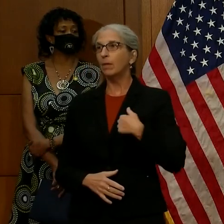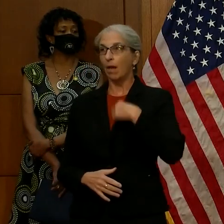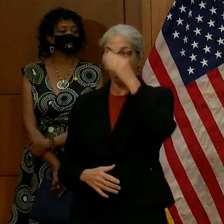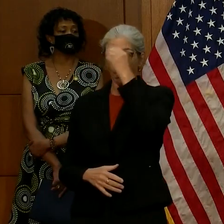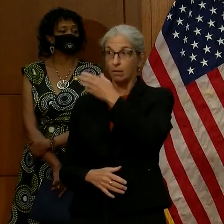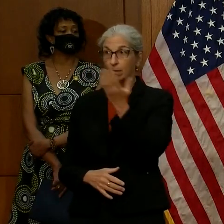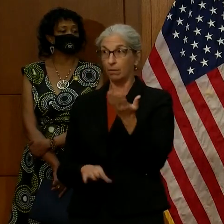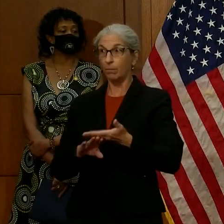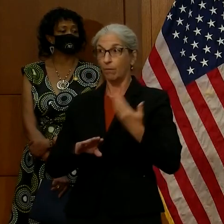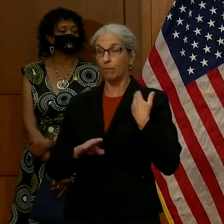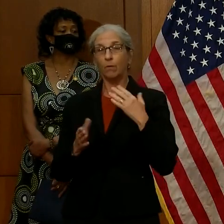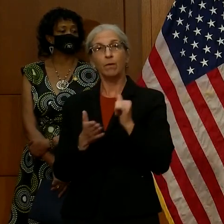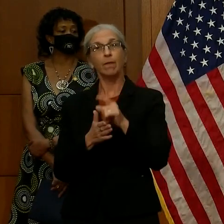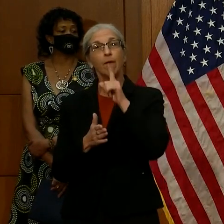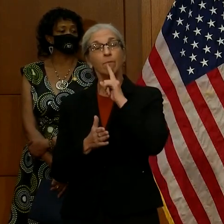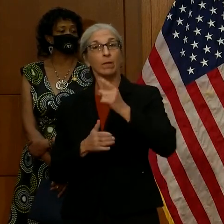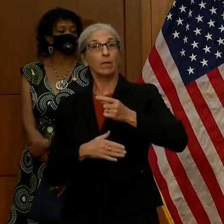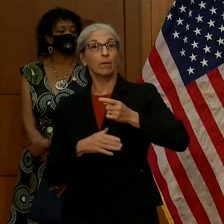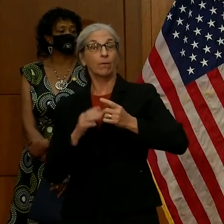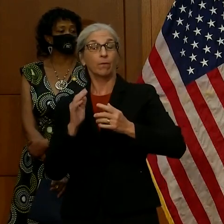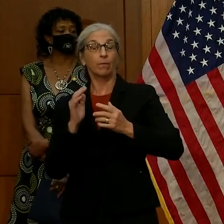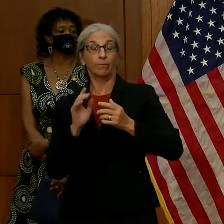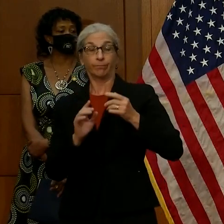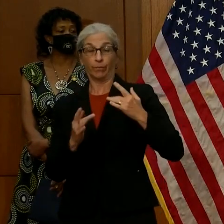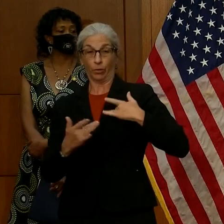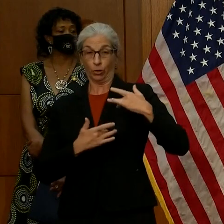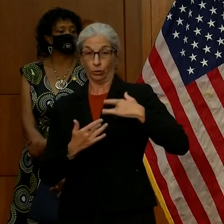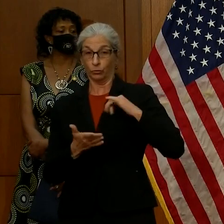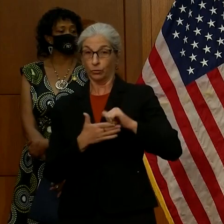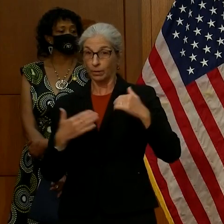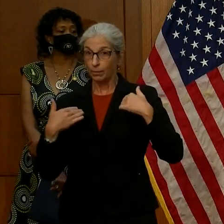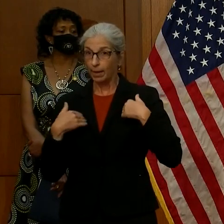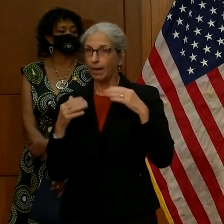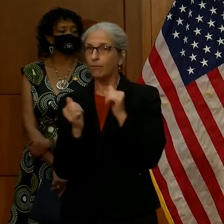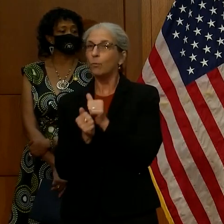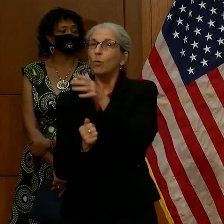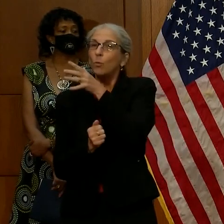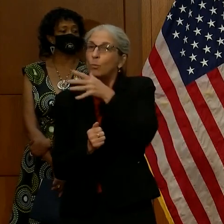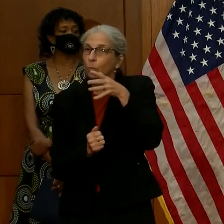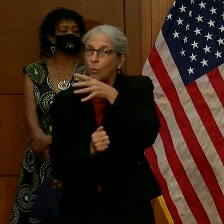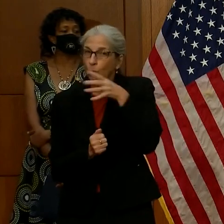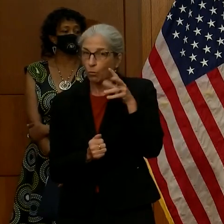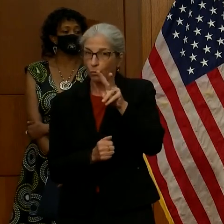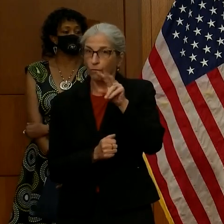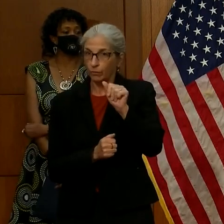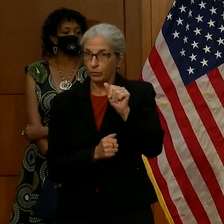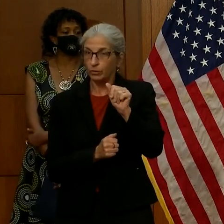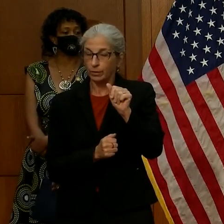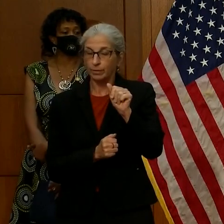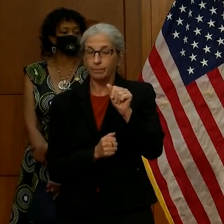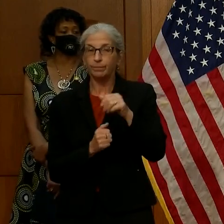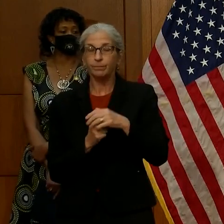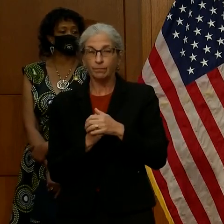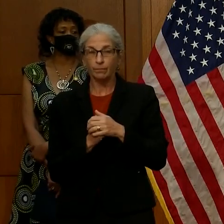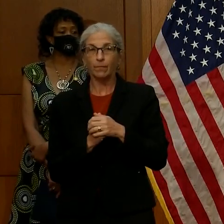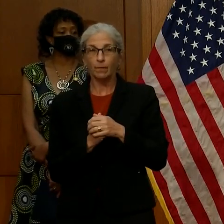main concern we have, especially in rural Virginia, is the